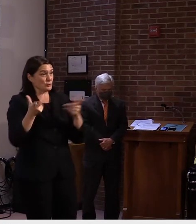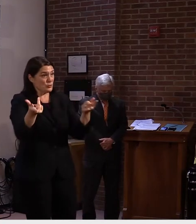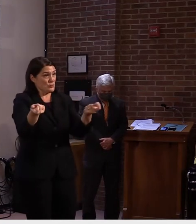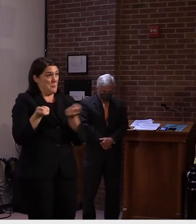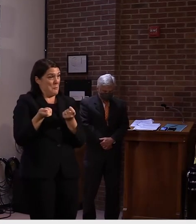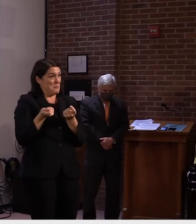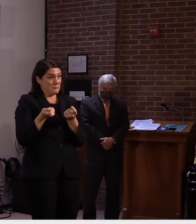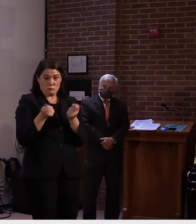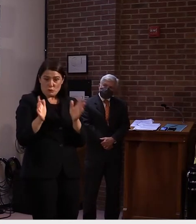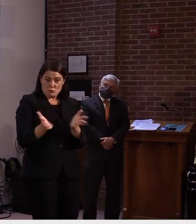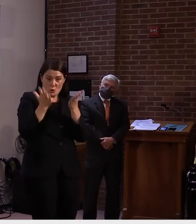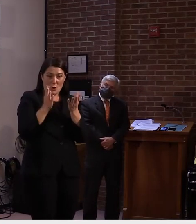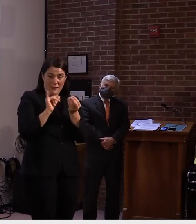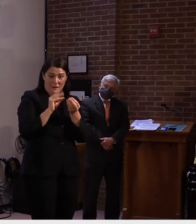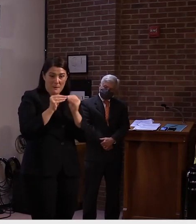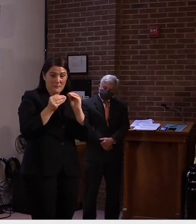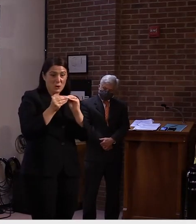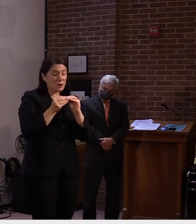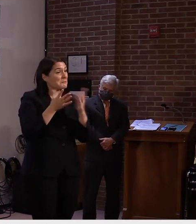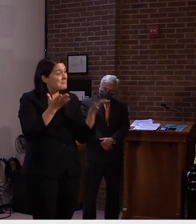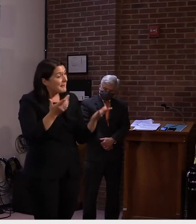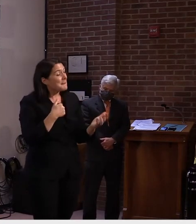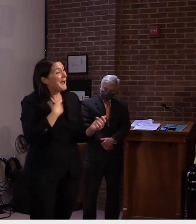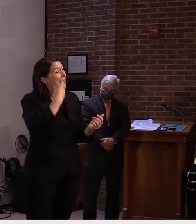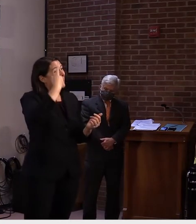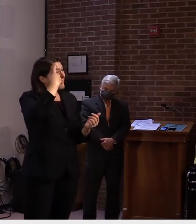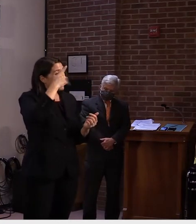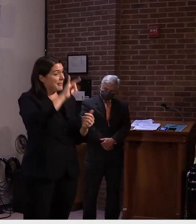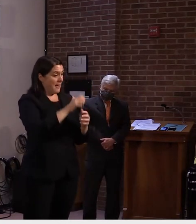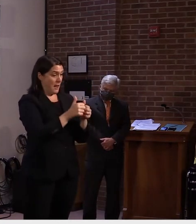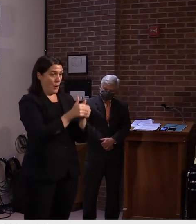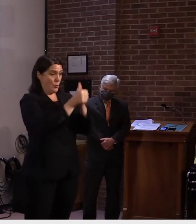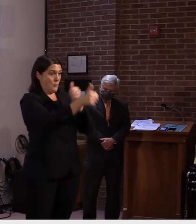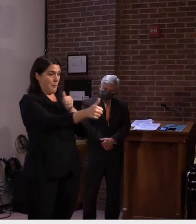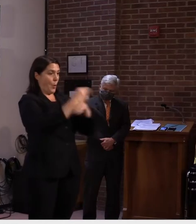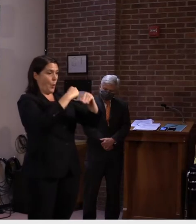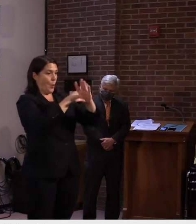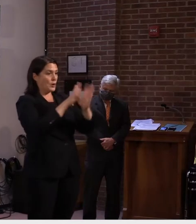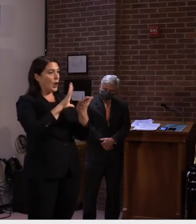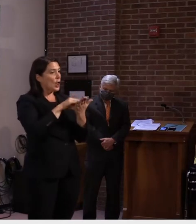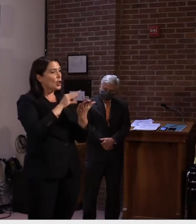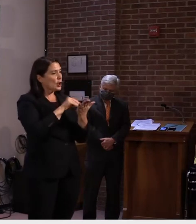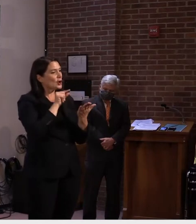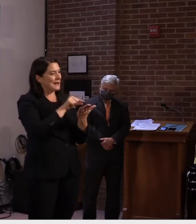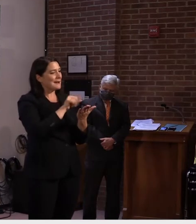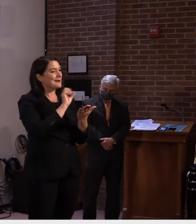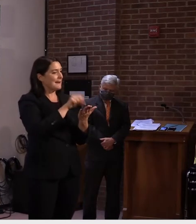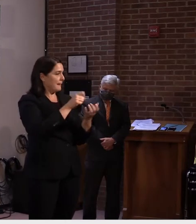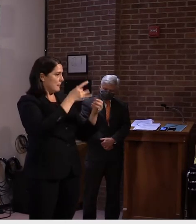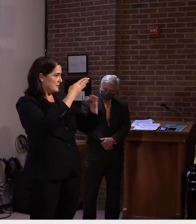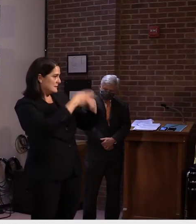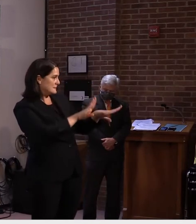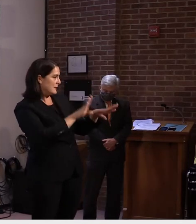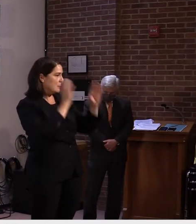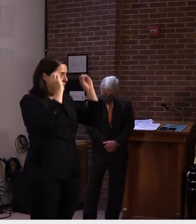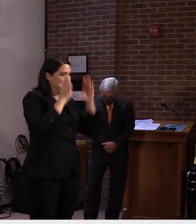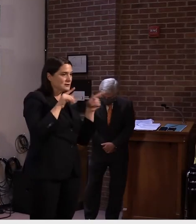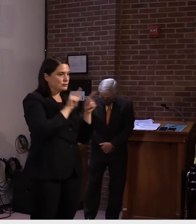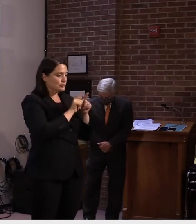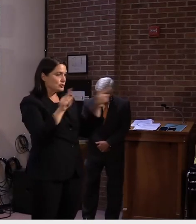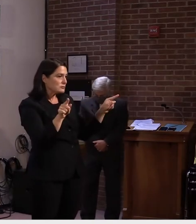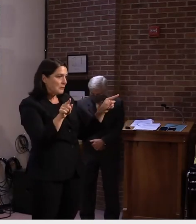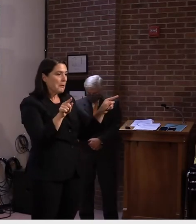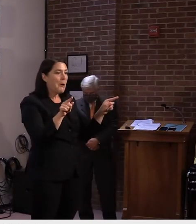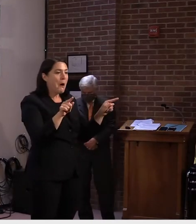learning adds sort of a different, uh, option on the table in that regard. And, and hopefully, um, we'll be able to provide additional opportunities for students to